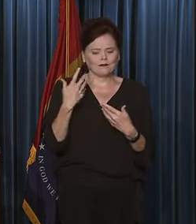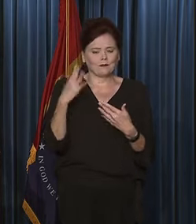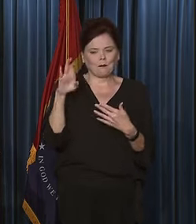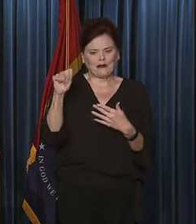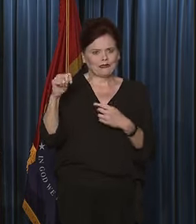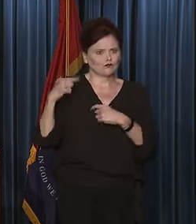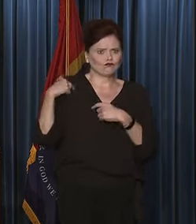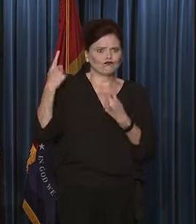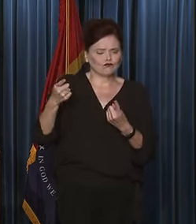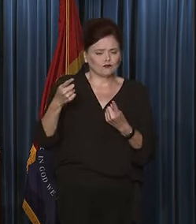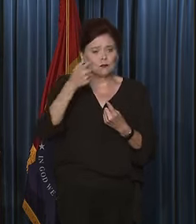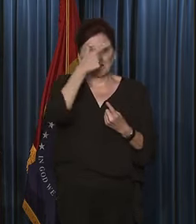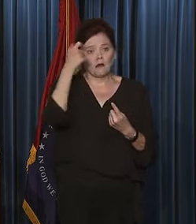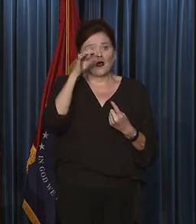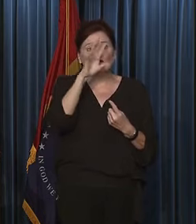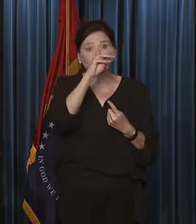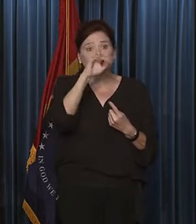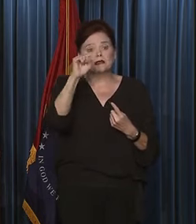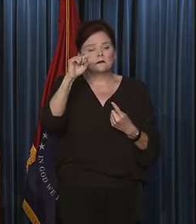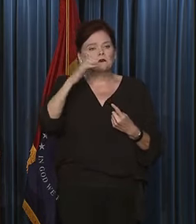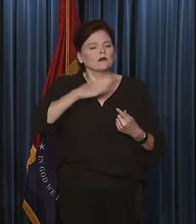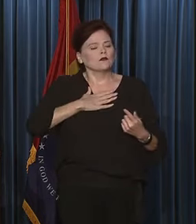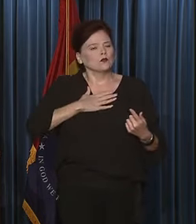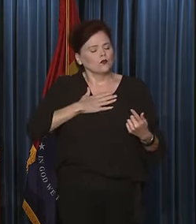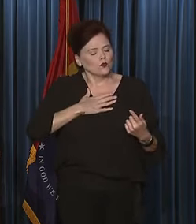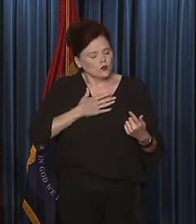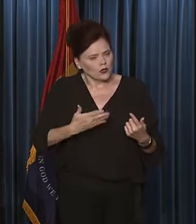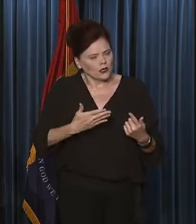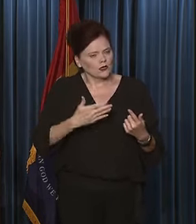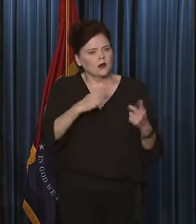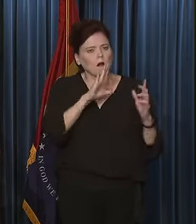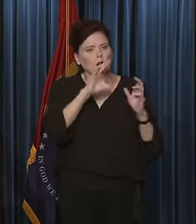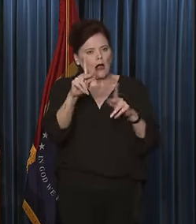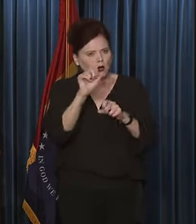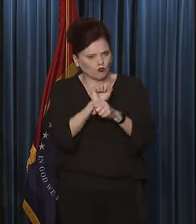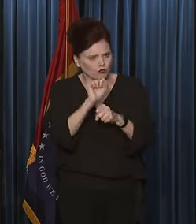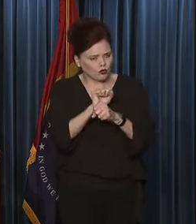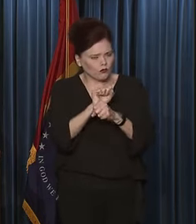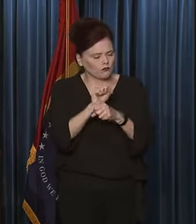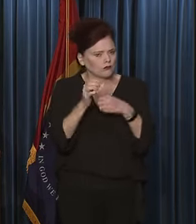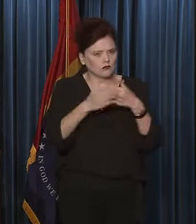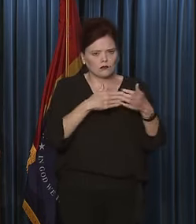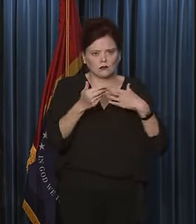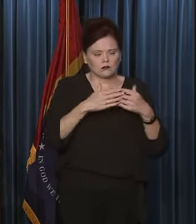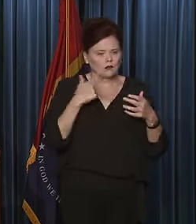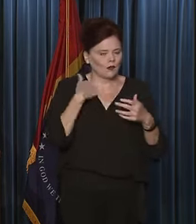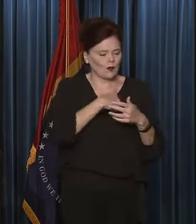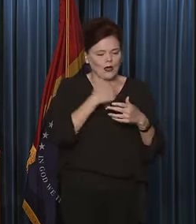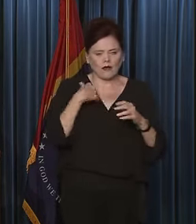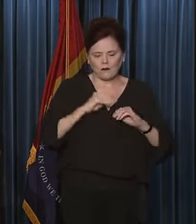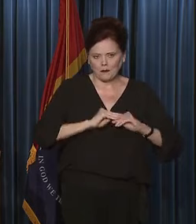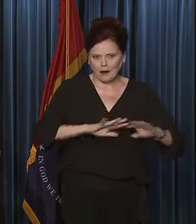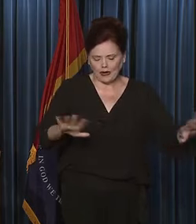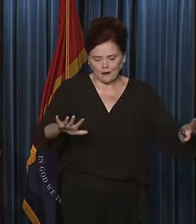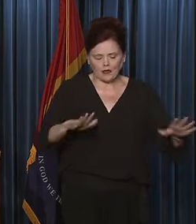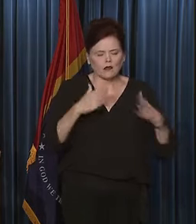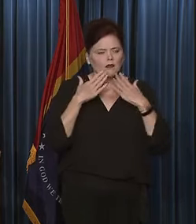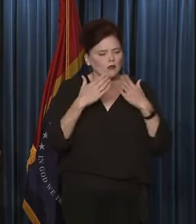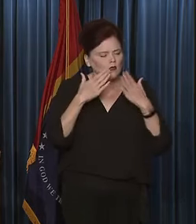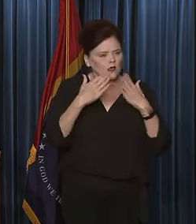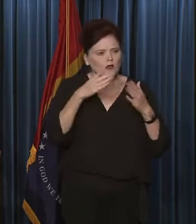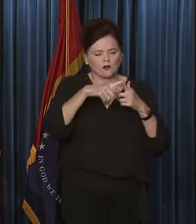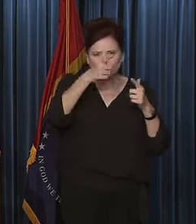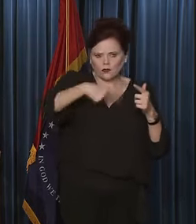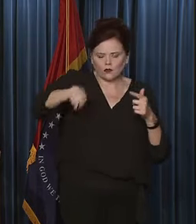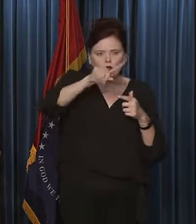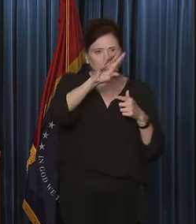thanks in large part to Mississippians' willingness to go back to work despite this global pandemic. Thanks to them,